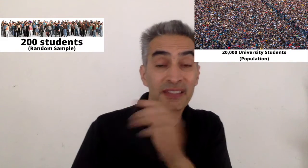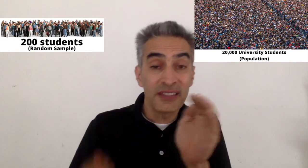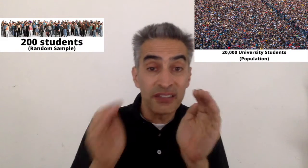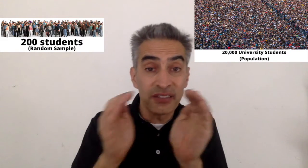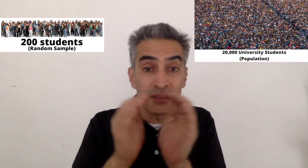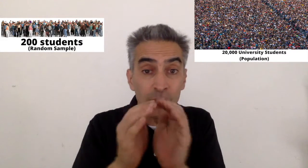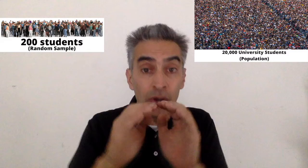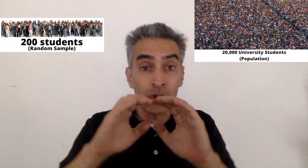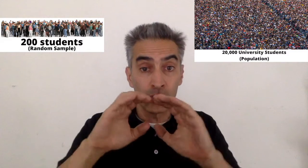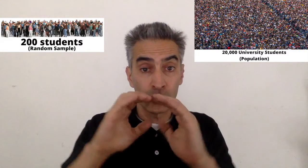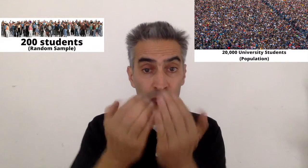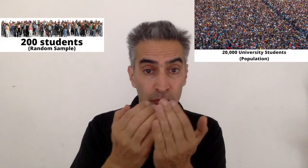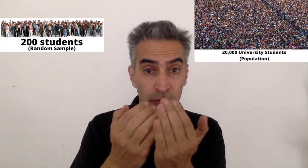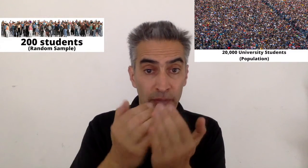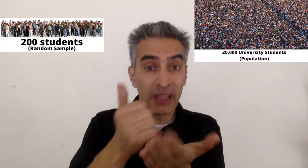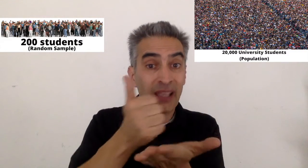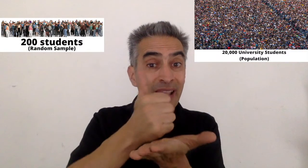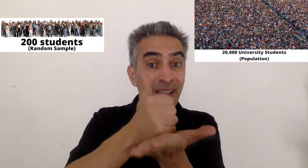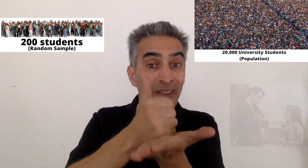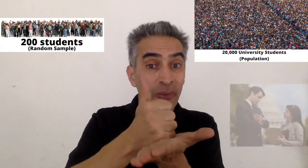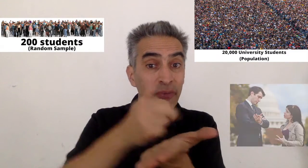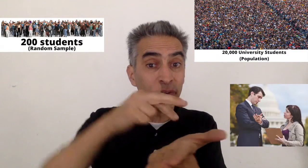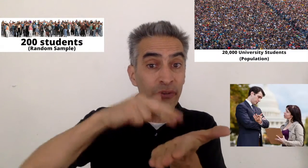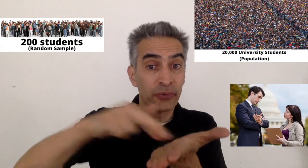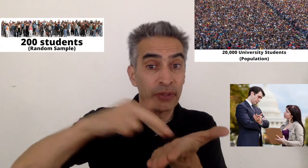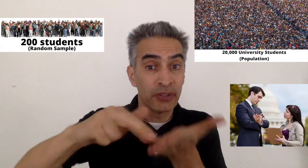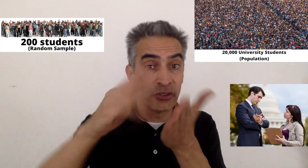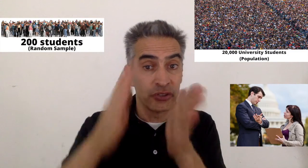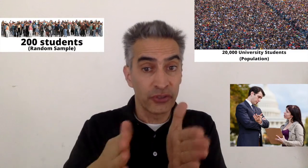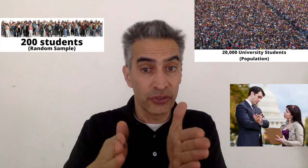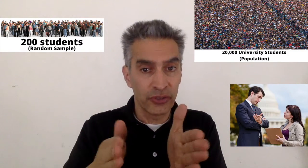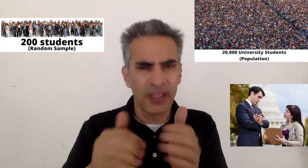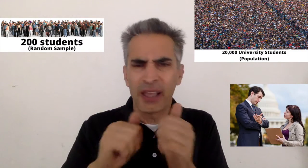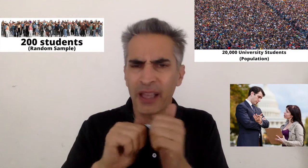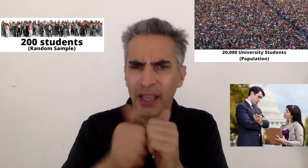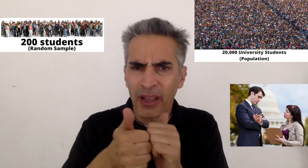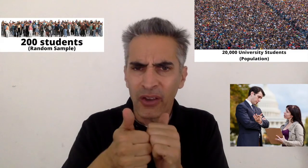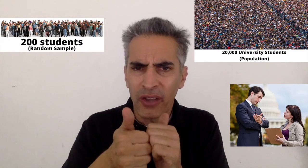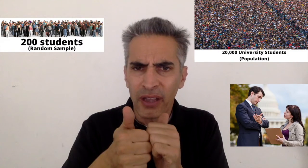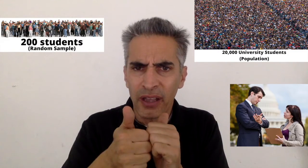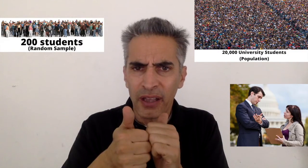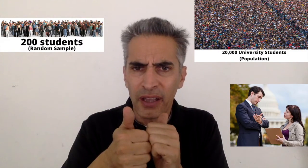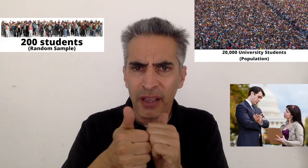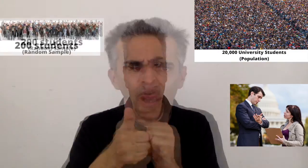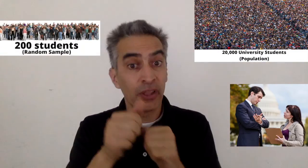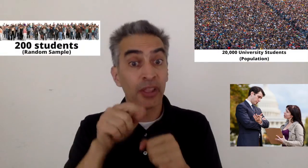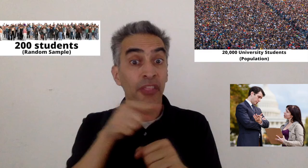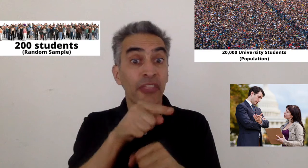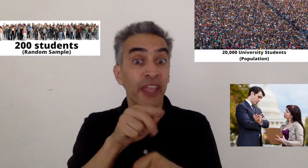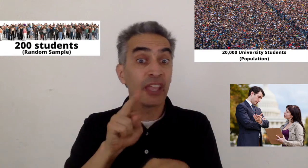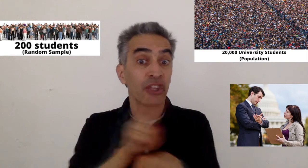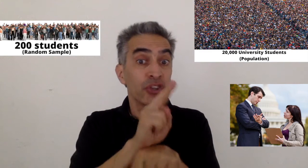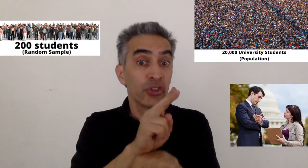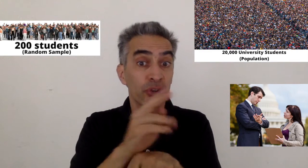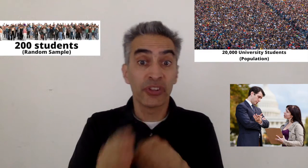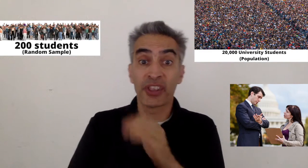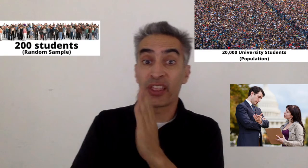This small group helps researchers. It helps them by